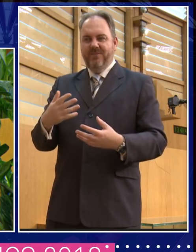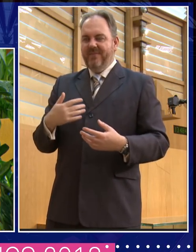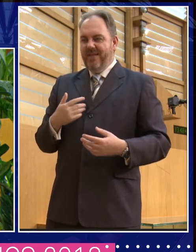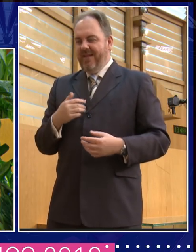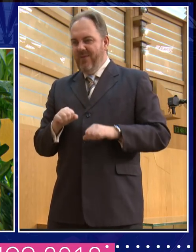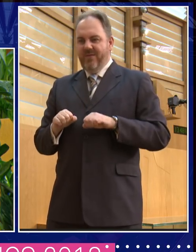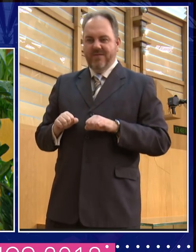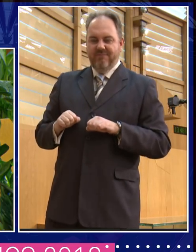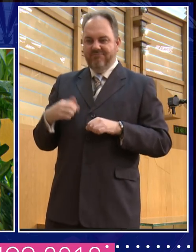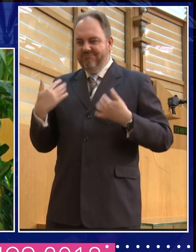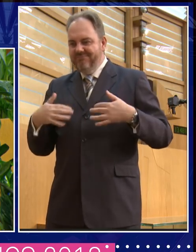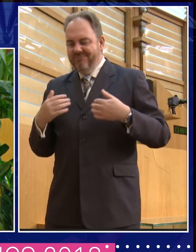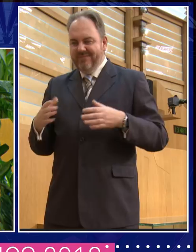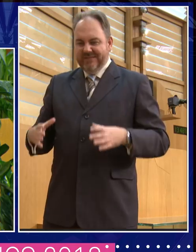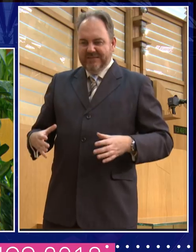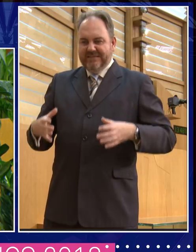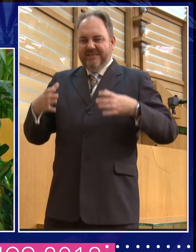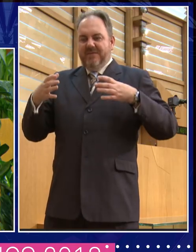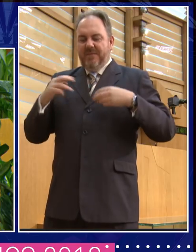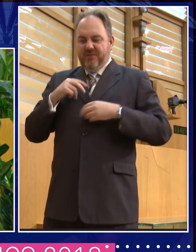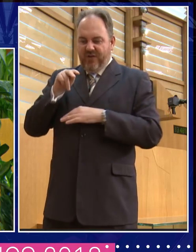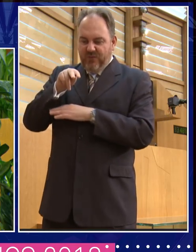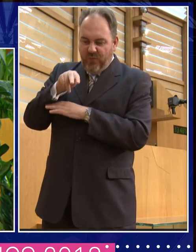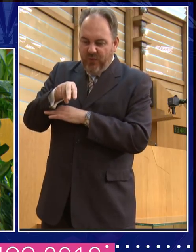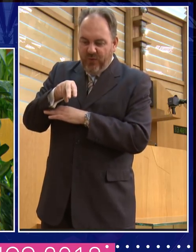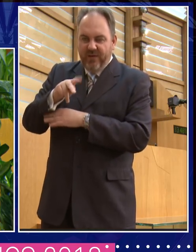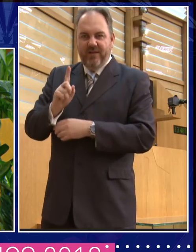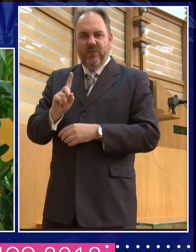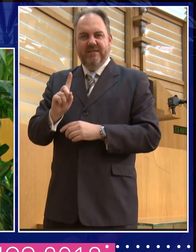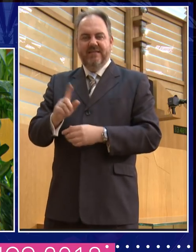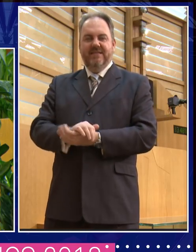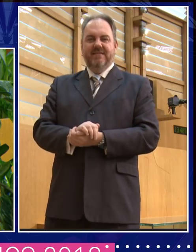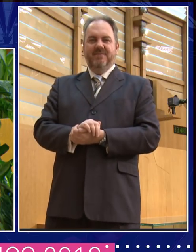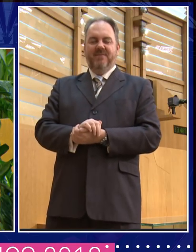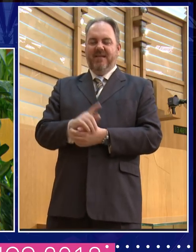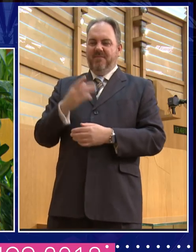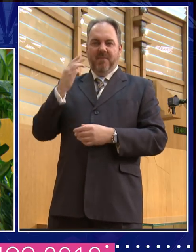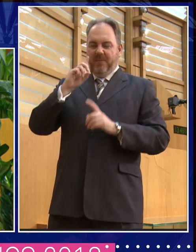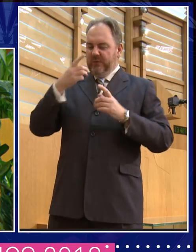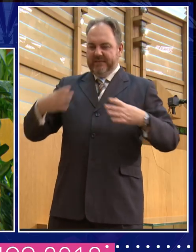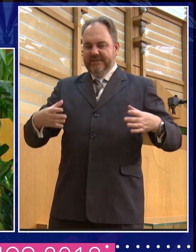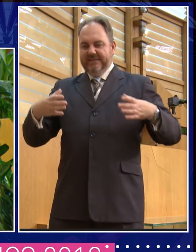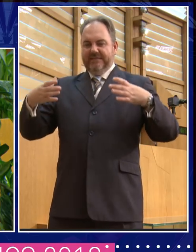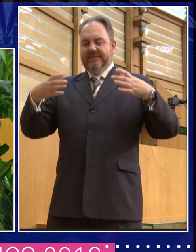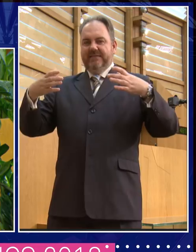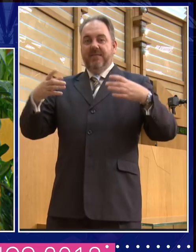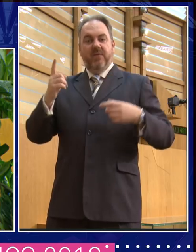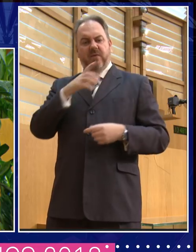and she was trying to lift me up to this high case to see. Not very successfully. When a guy walked past,